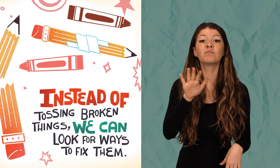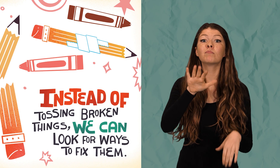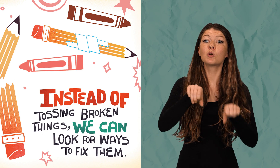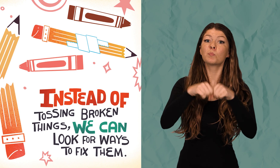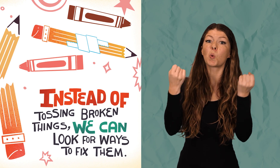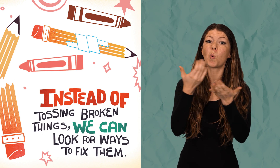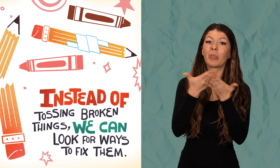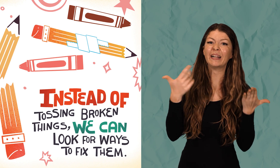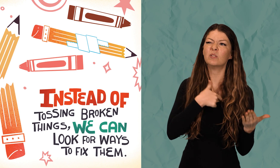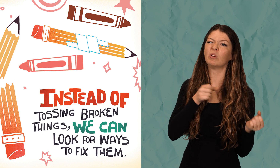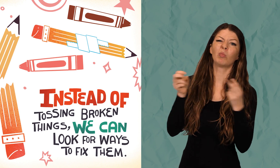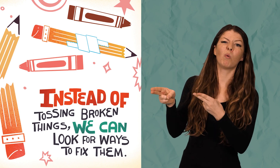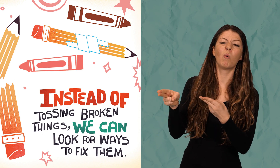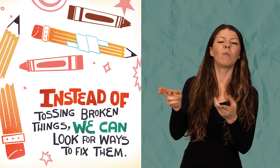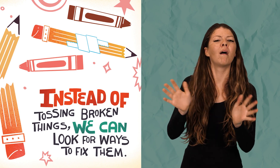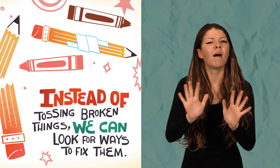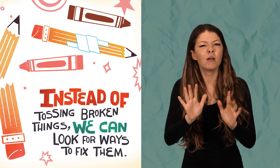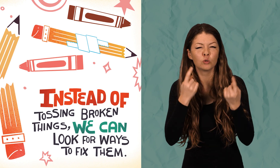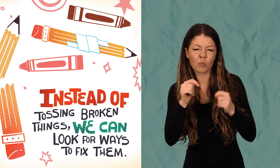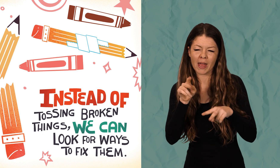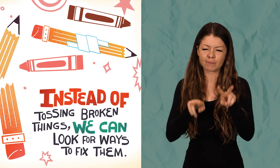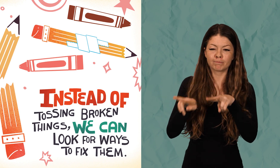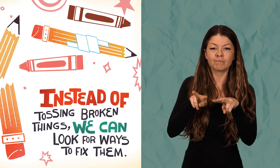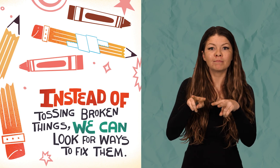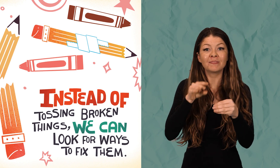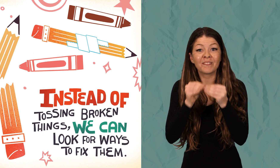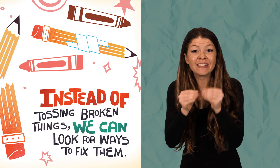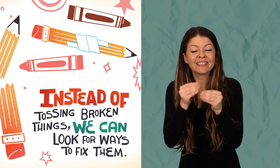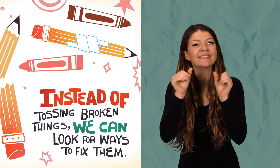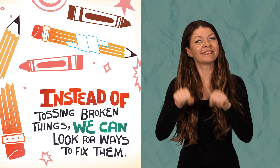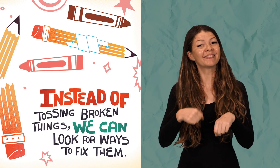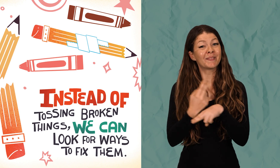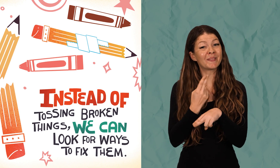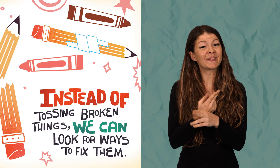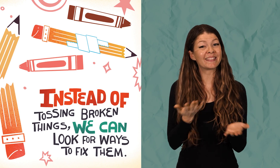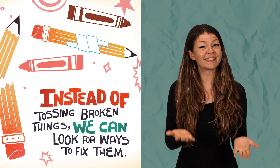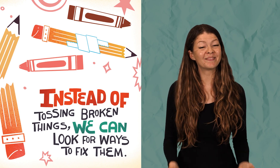Instead of tossing broken things, we can look for ways to fix them.